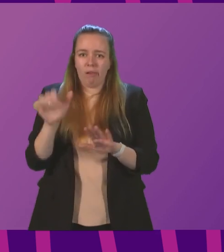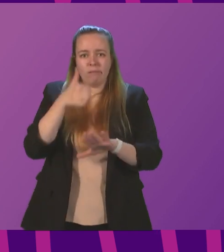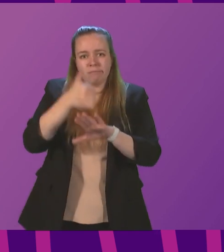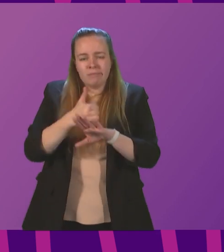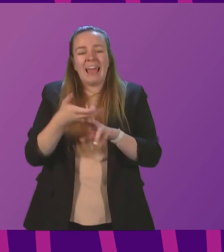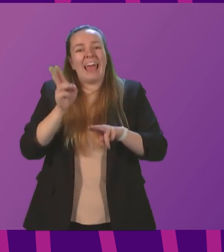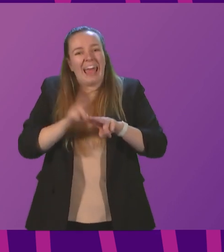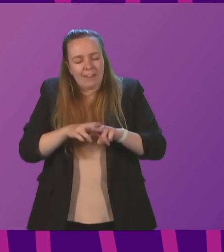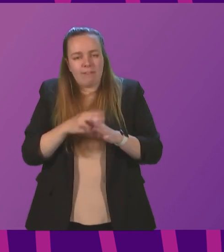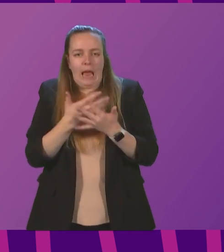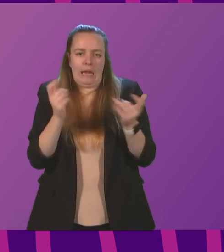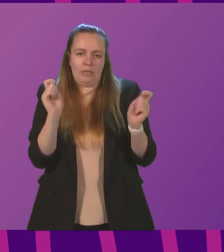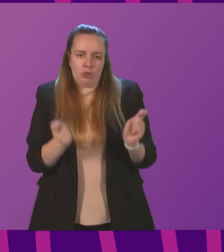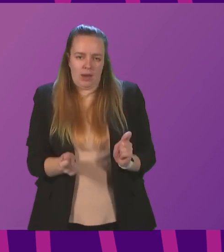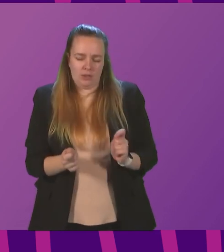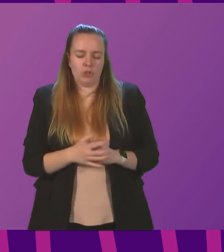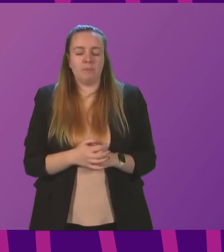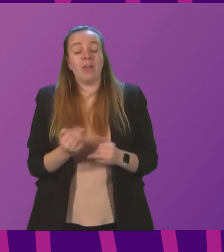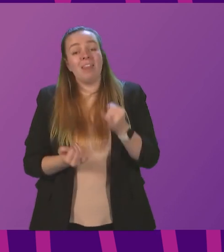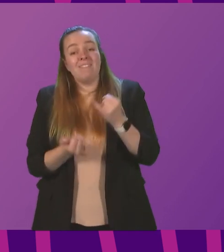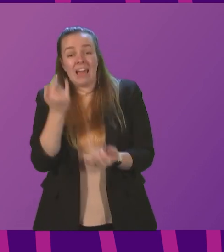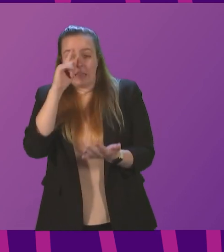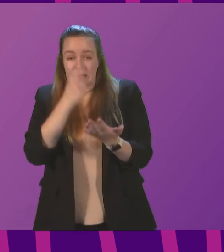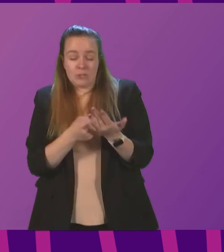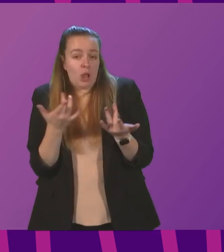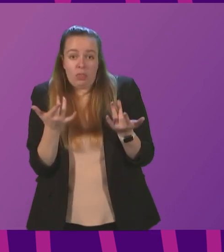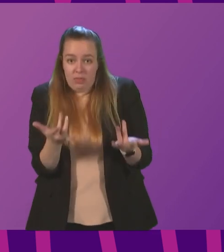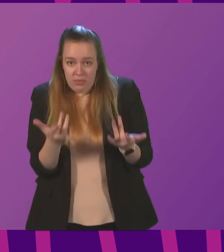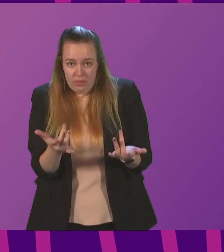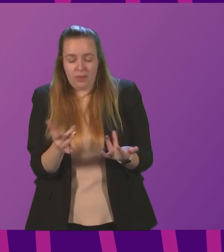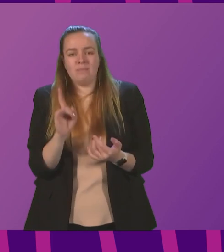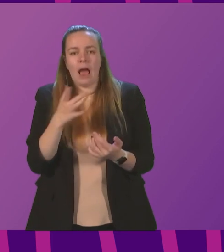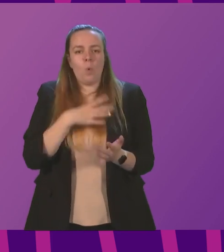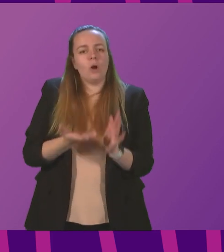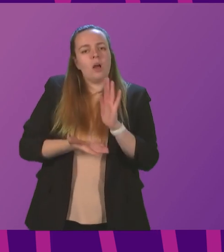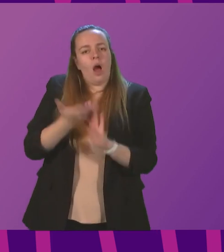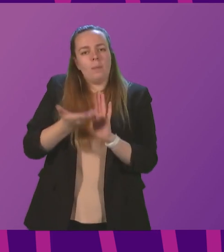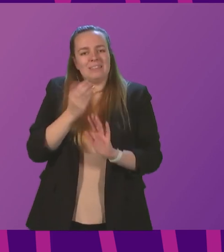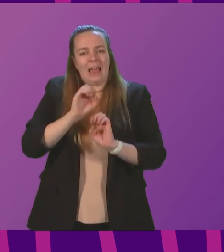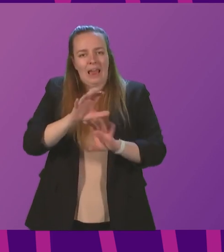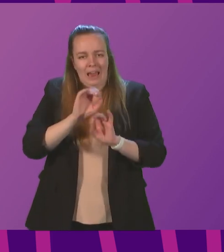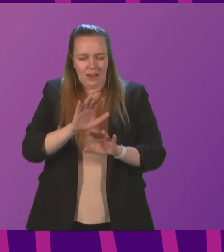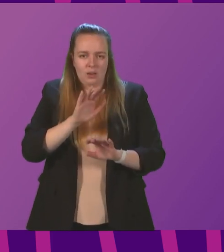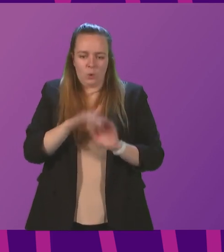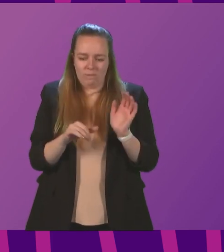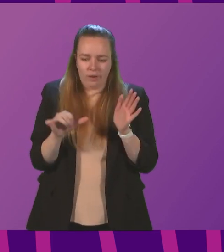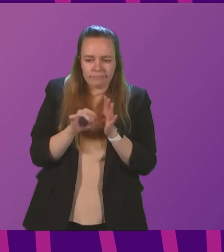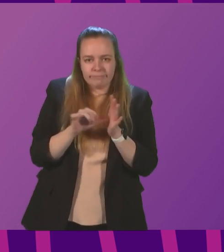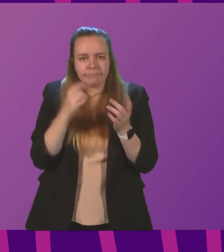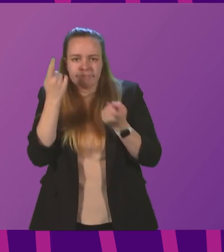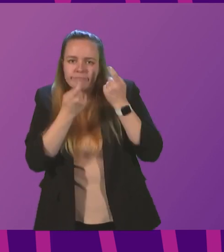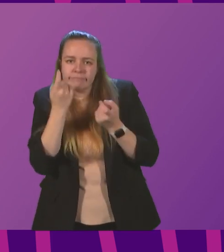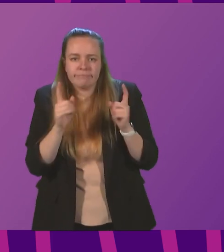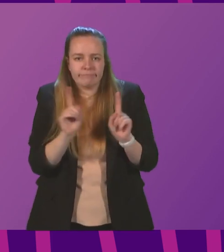changes be made. However, while final decisions have not yet been reached, I want to provide an update on the issues under consideration.